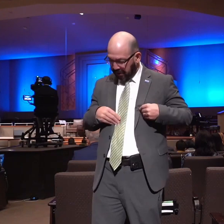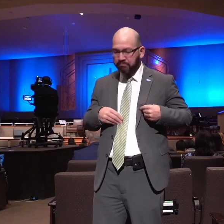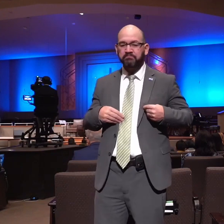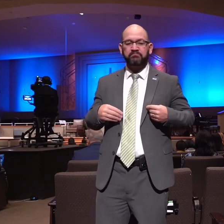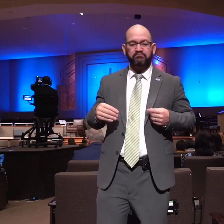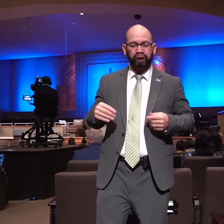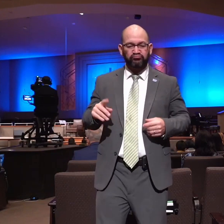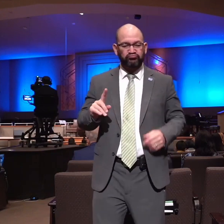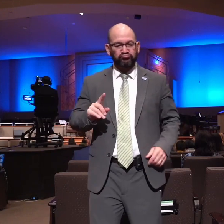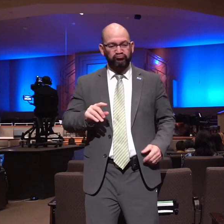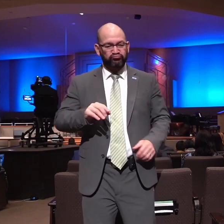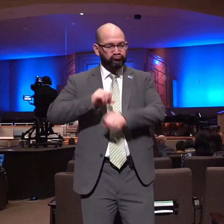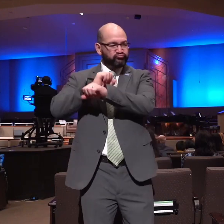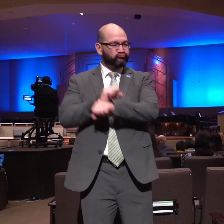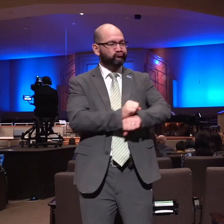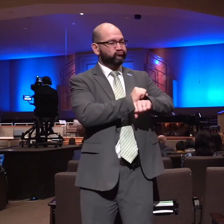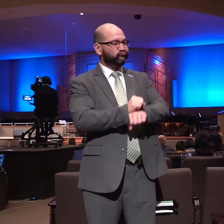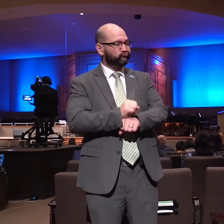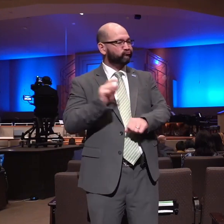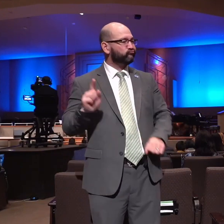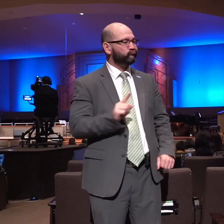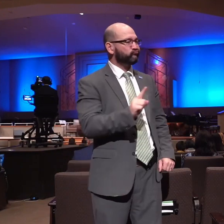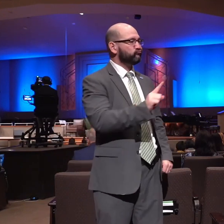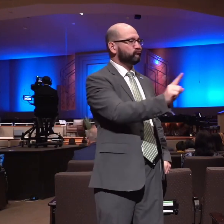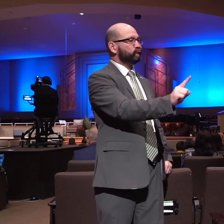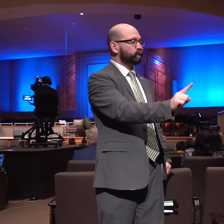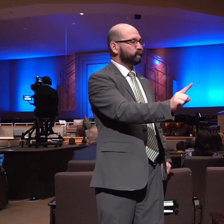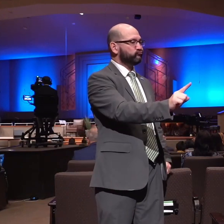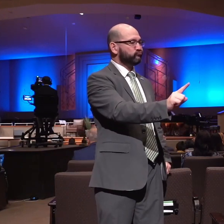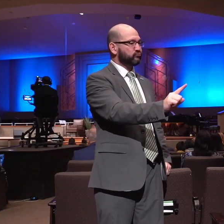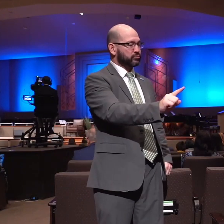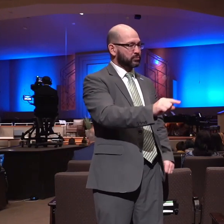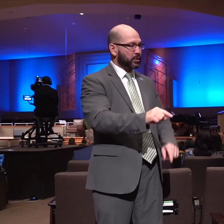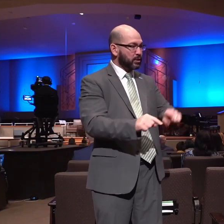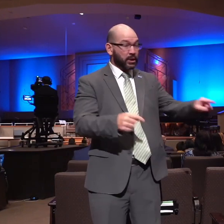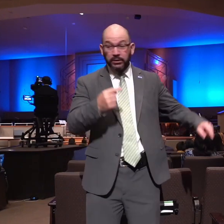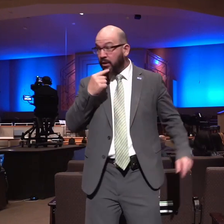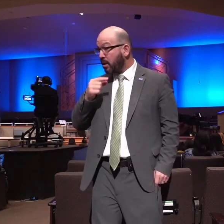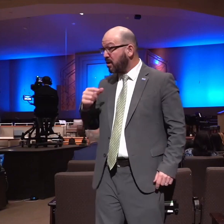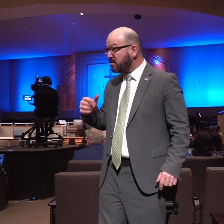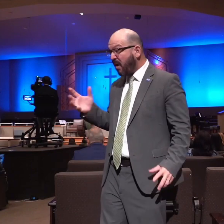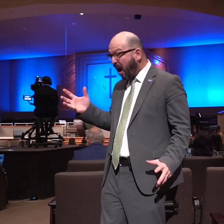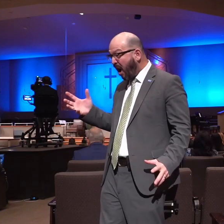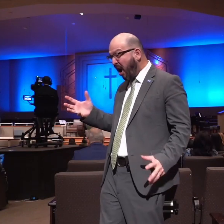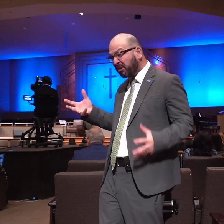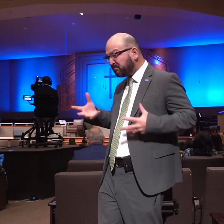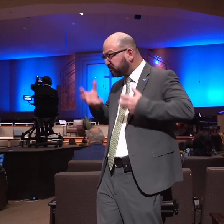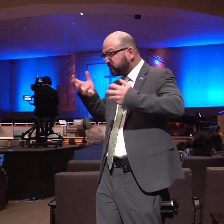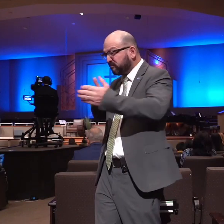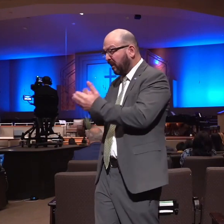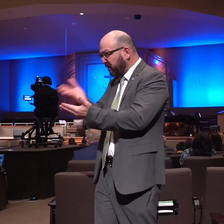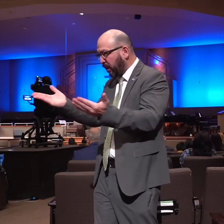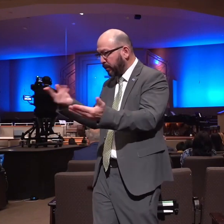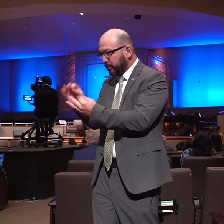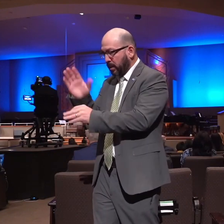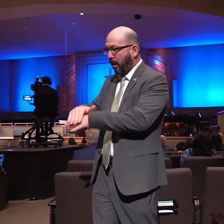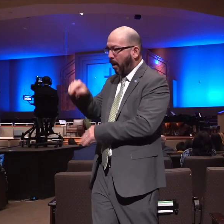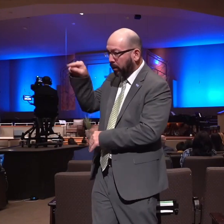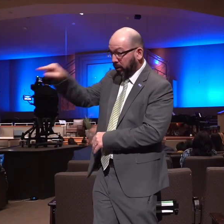him up from the rock and we came into lehi the philistines shouted against him and the spirit of the lord came mightily upon him and the